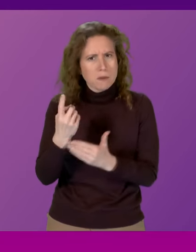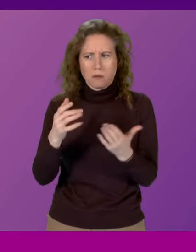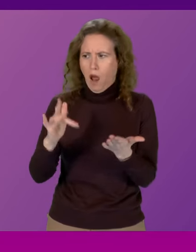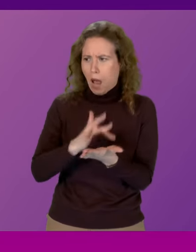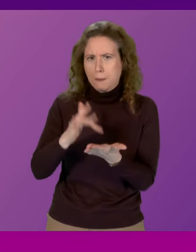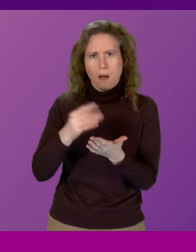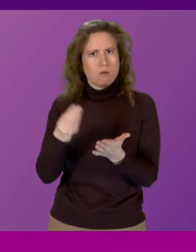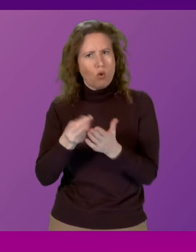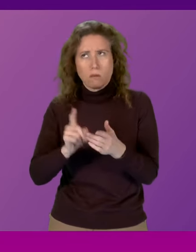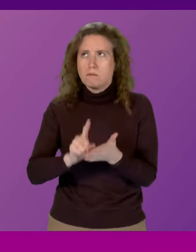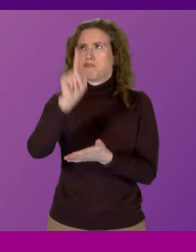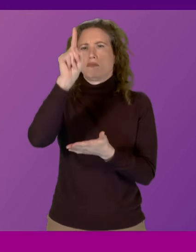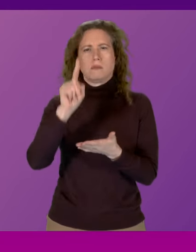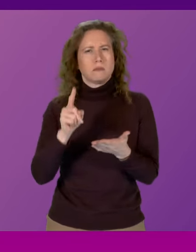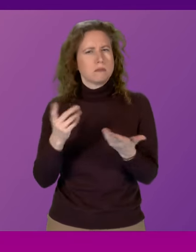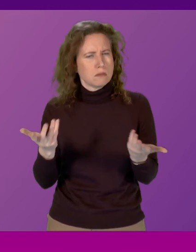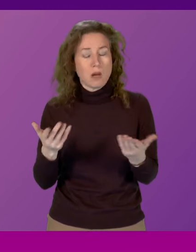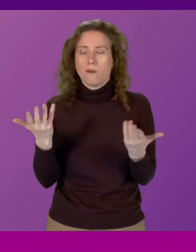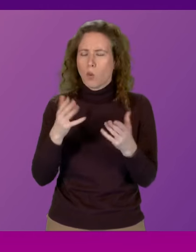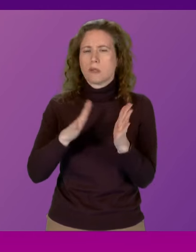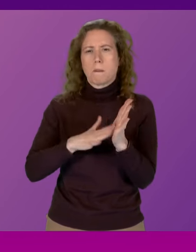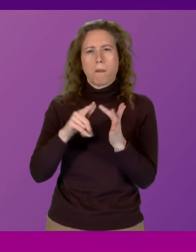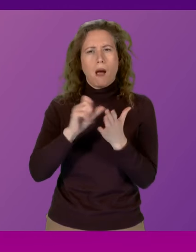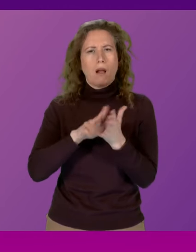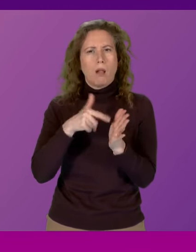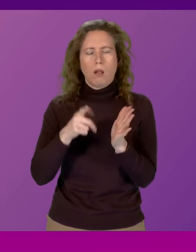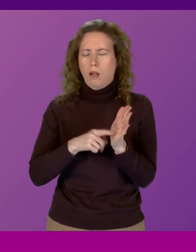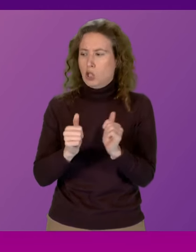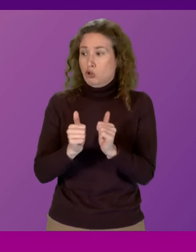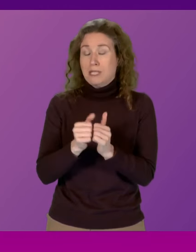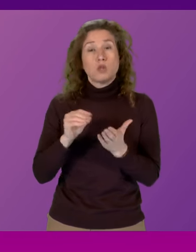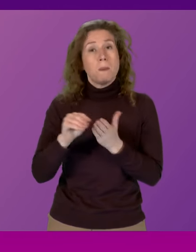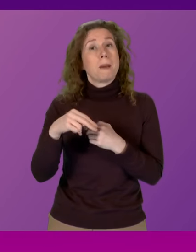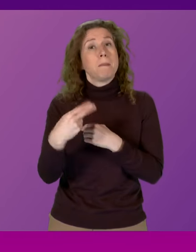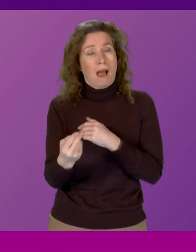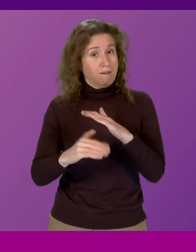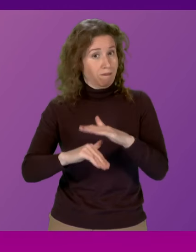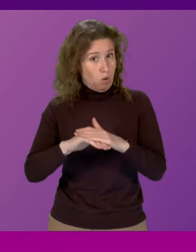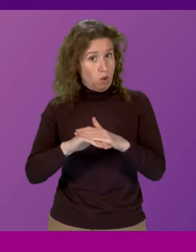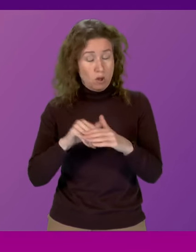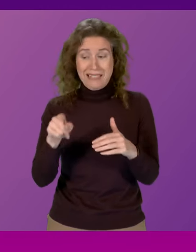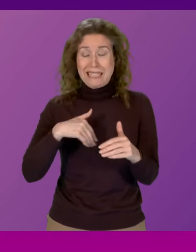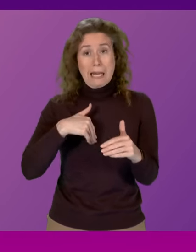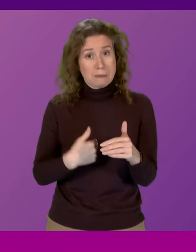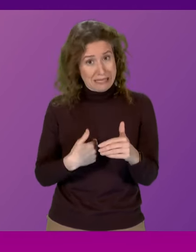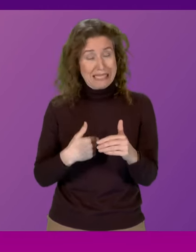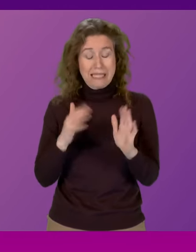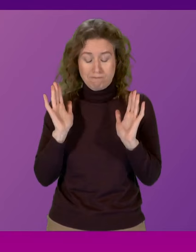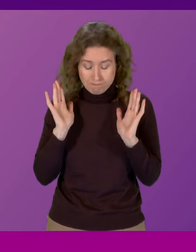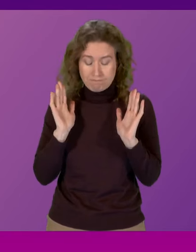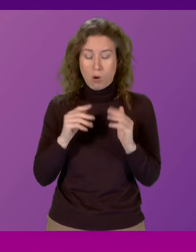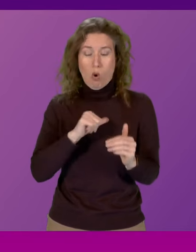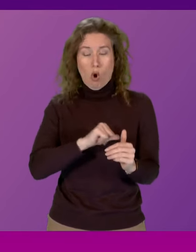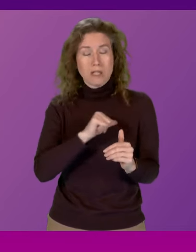iPad. He has, of course, Michael has agreed to pay back the full amount. He has admitted to an honest